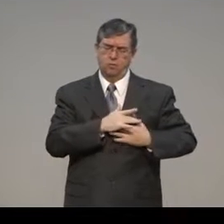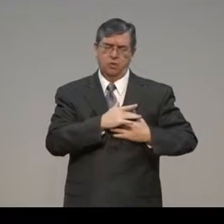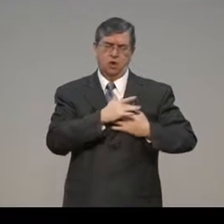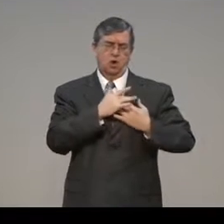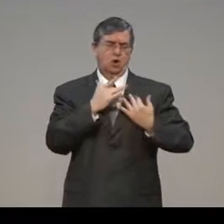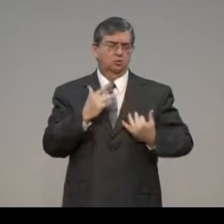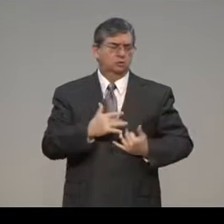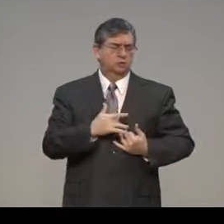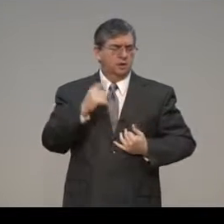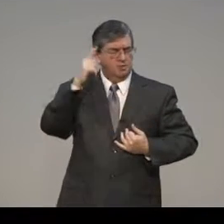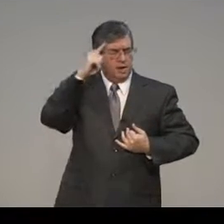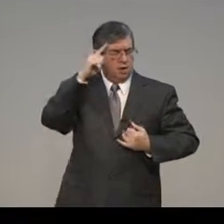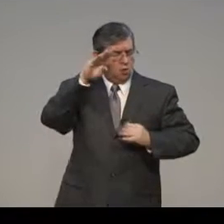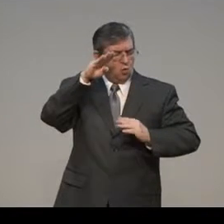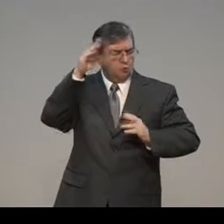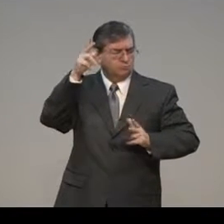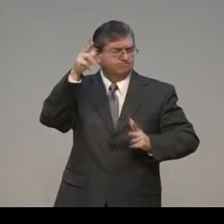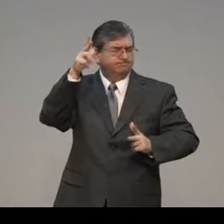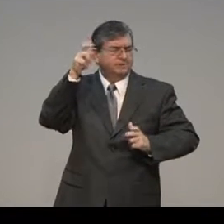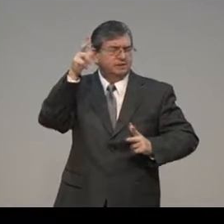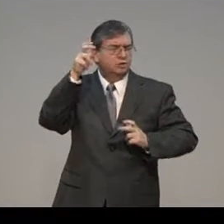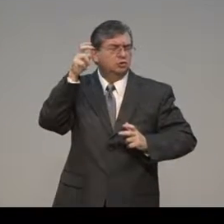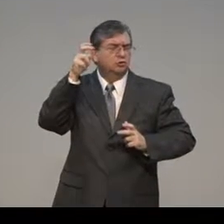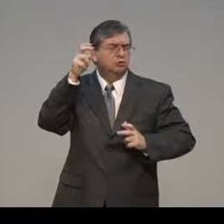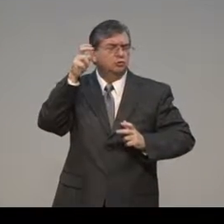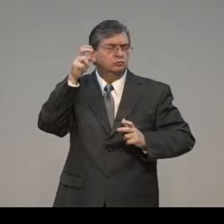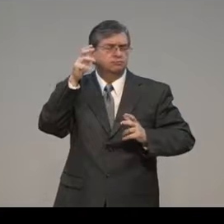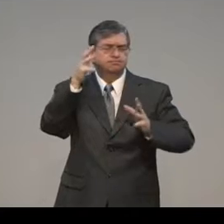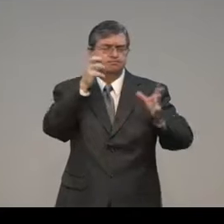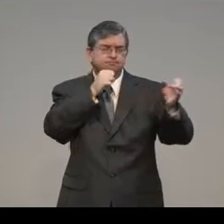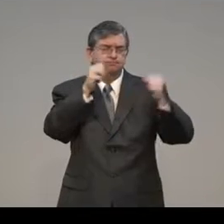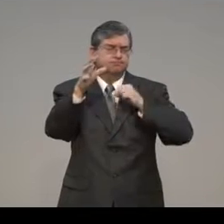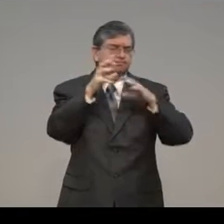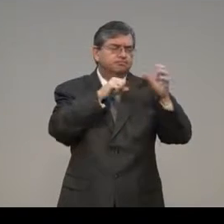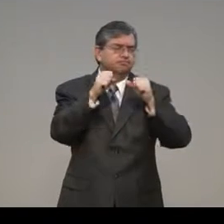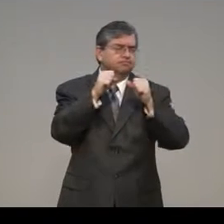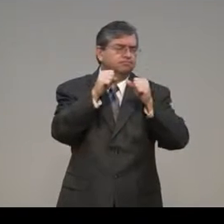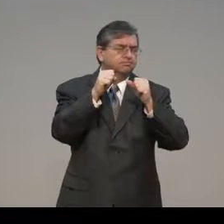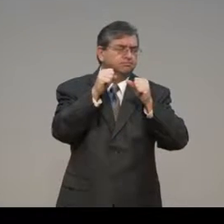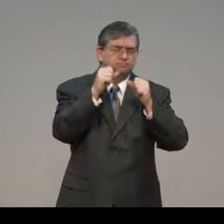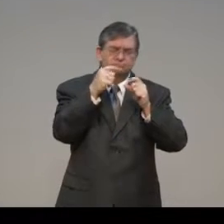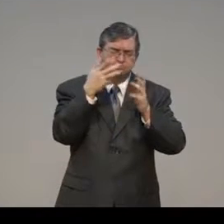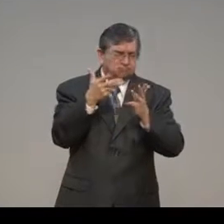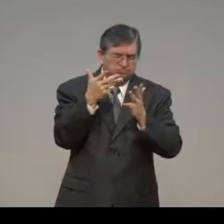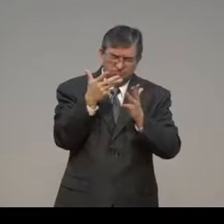I pray people's hearts and minds open, take in,